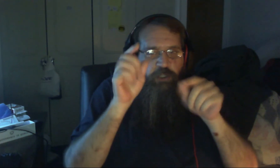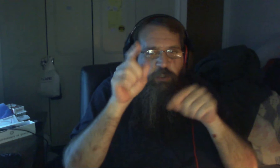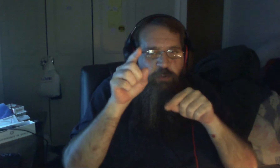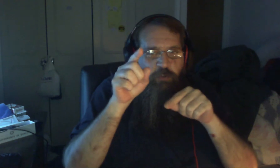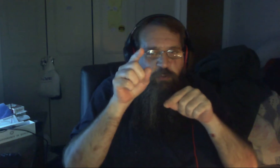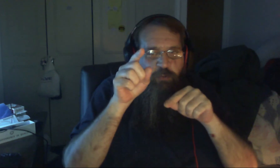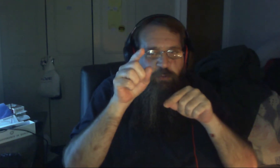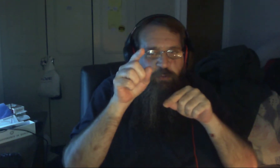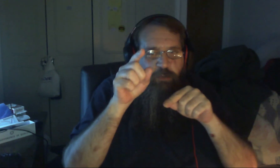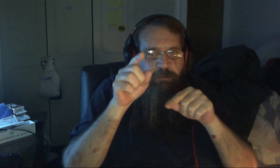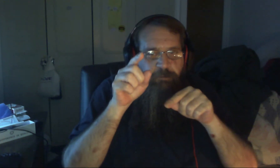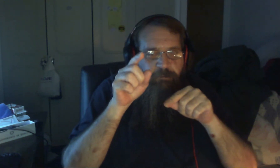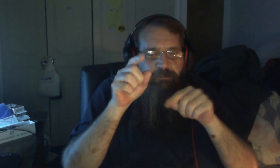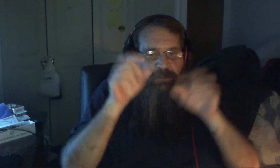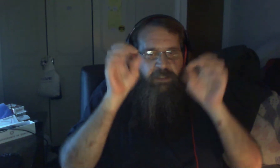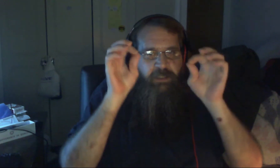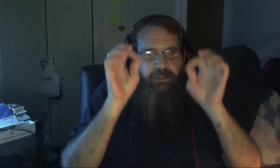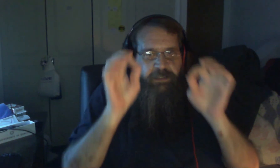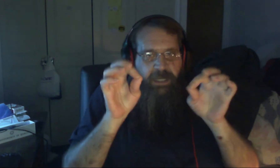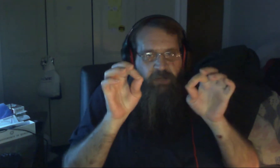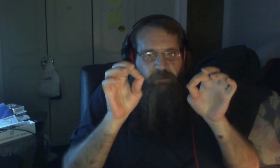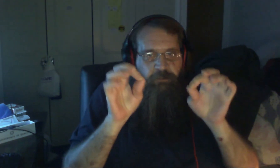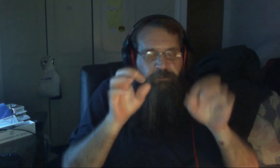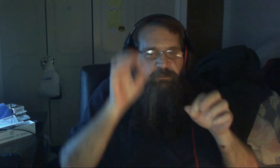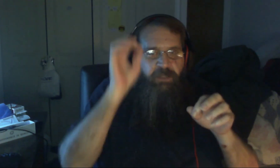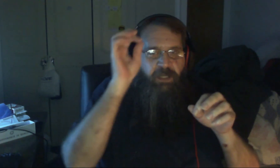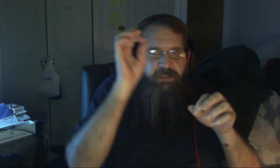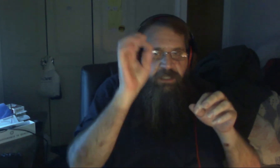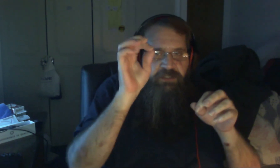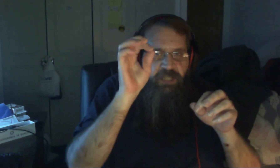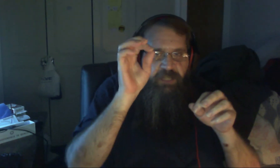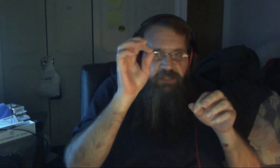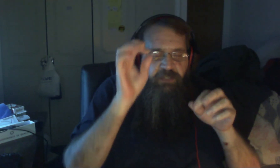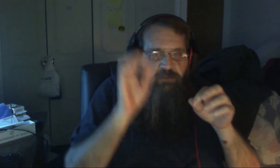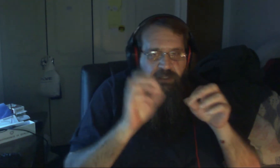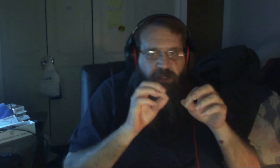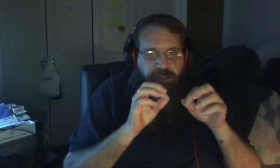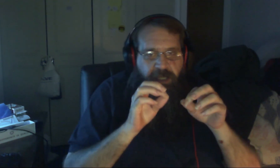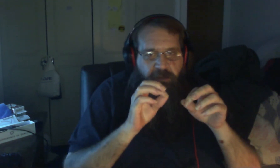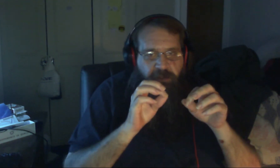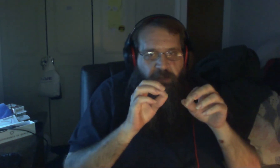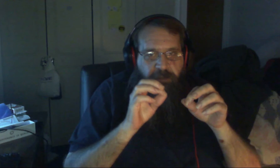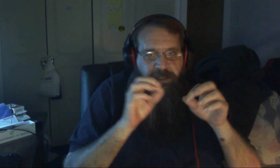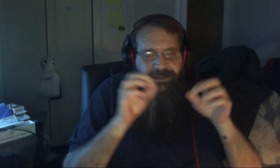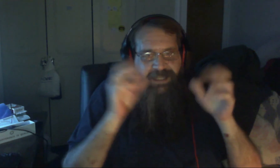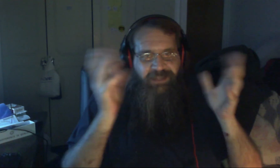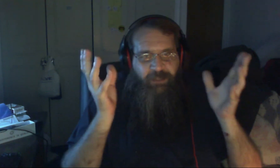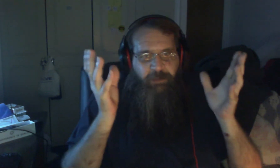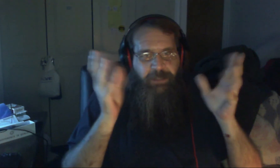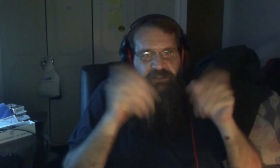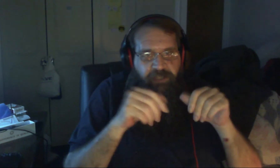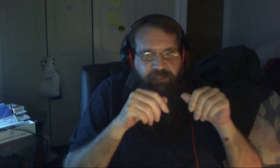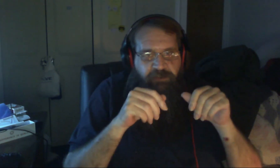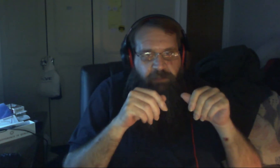Tenchi I think you should call 9-1-1 because I think we made your ears bleed